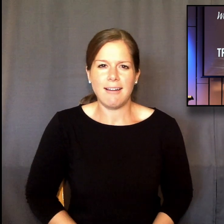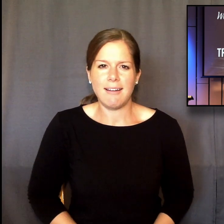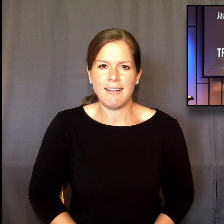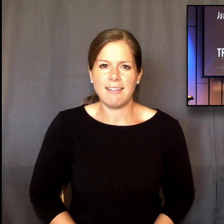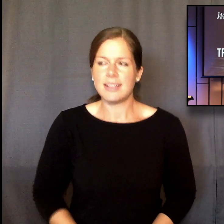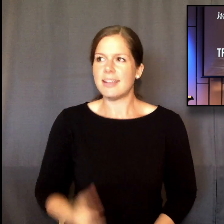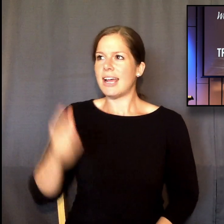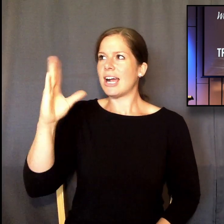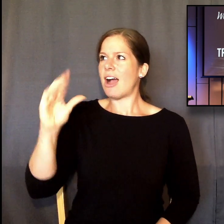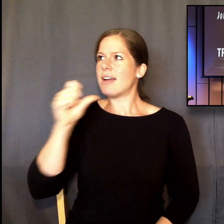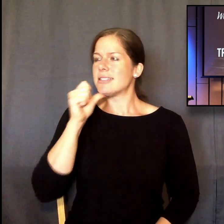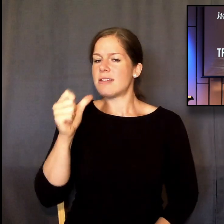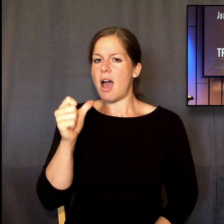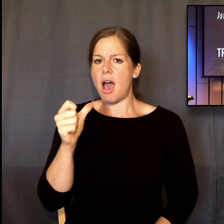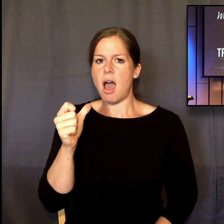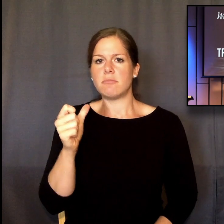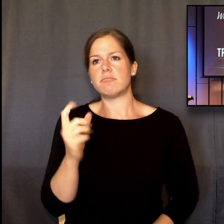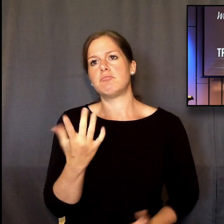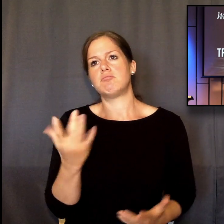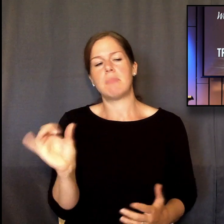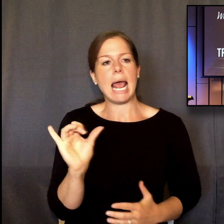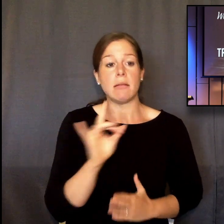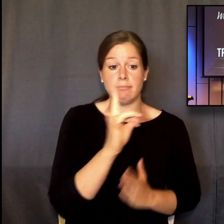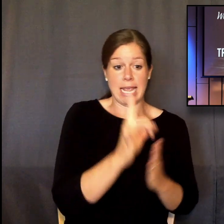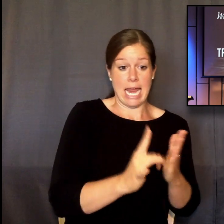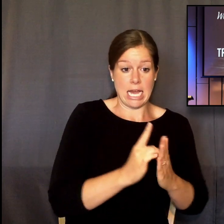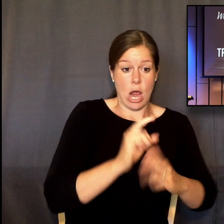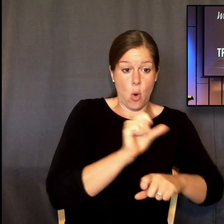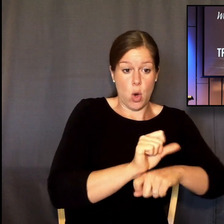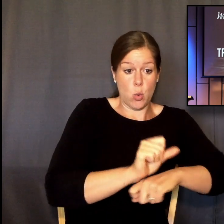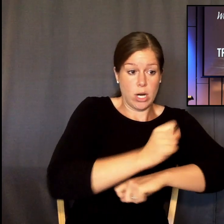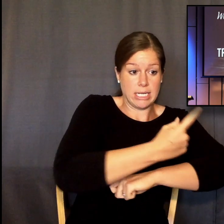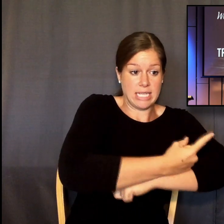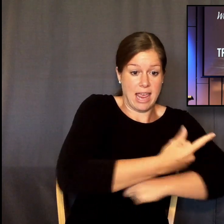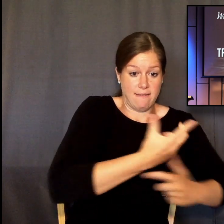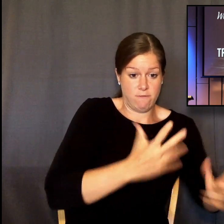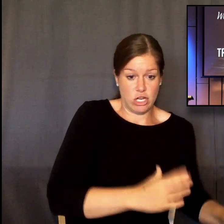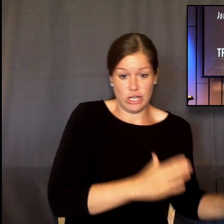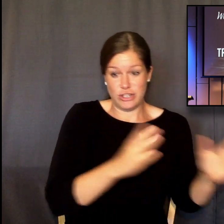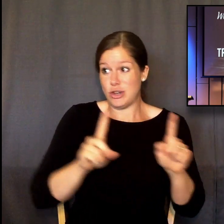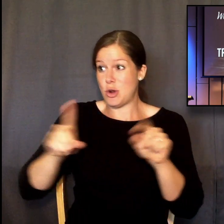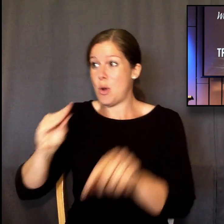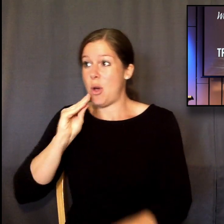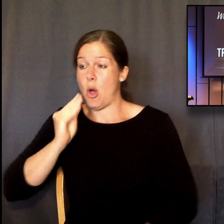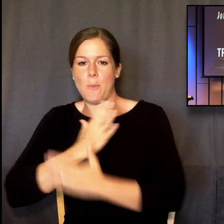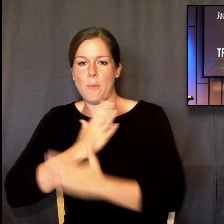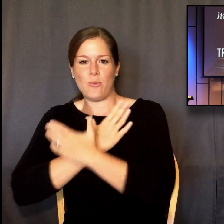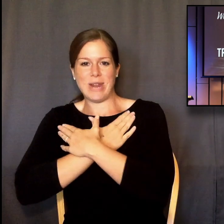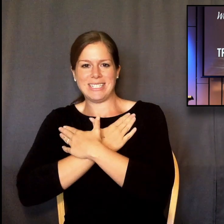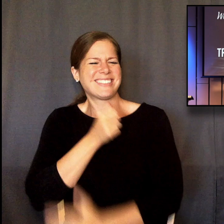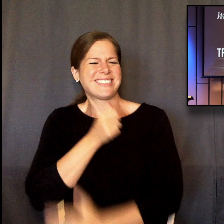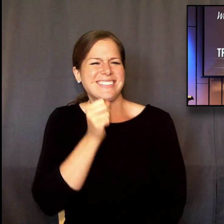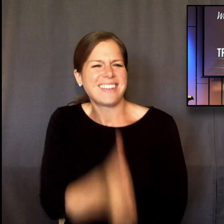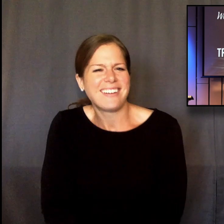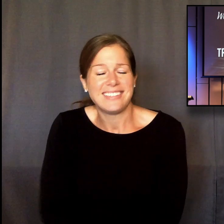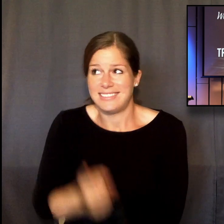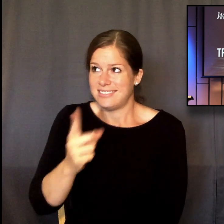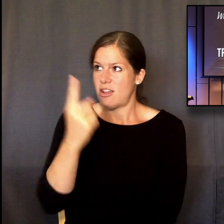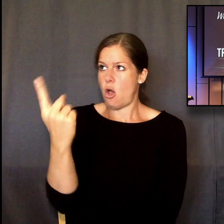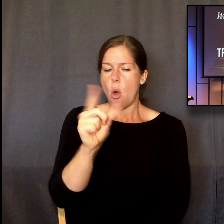God isn't working like we work, eight hours of work, 16 hours of not work. He's working. There's not one